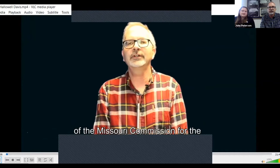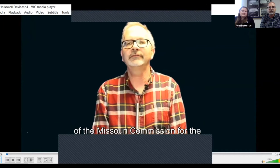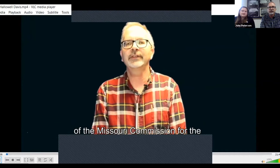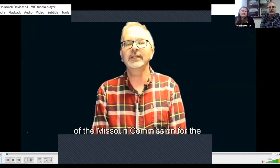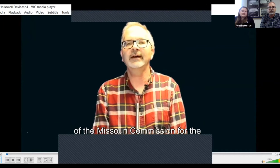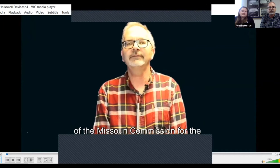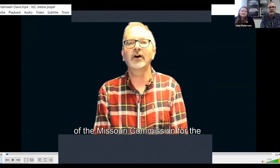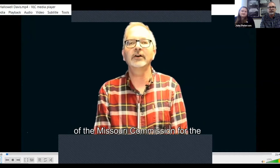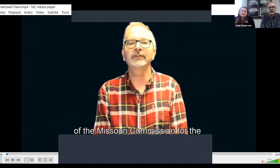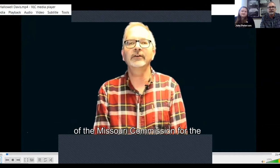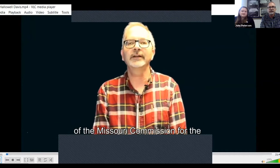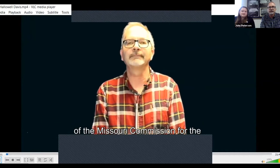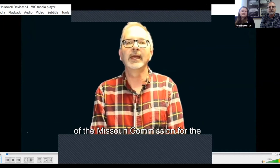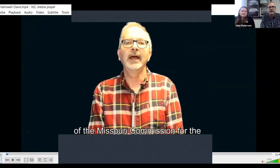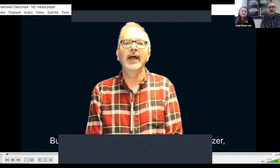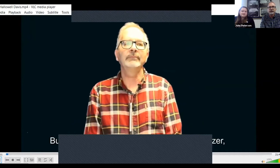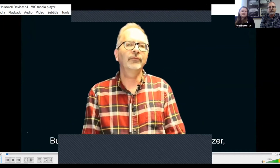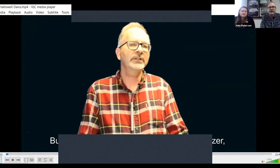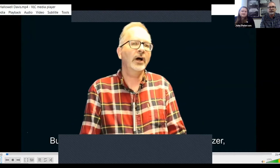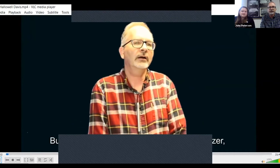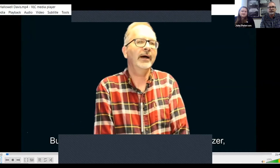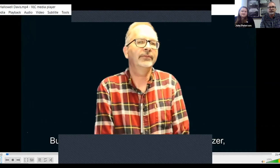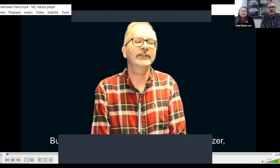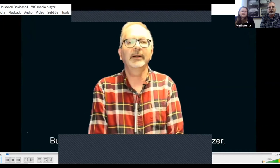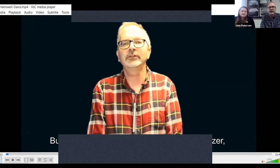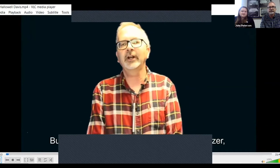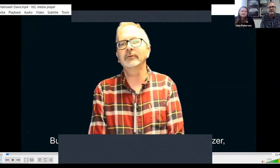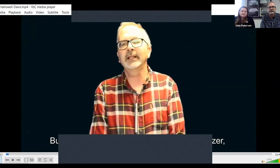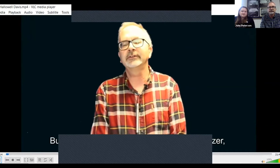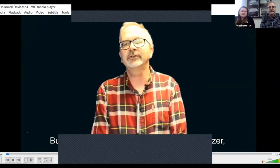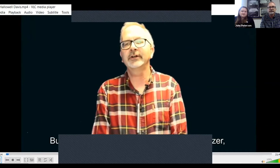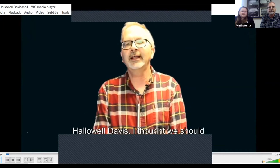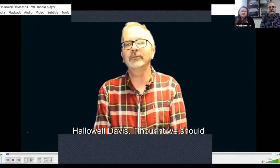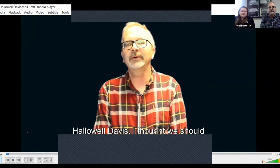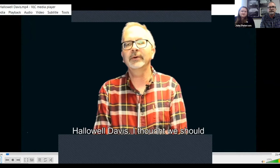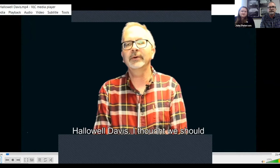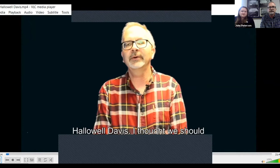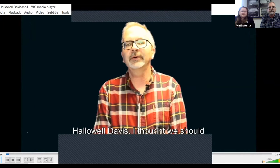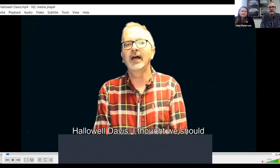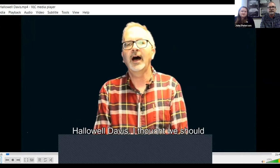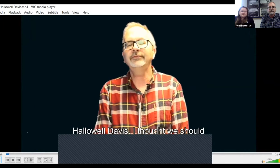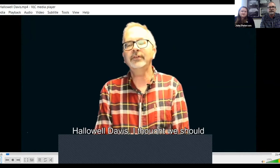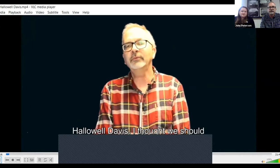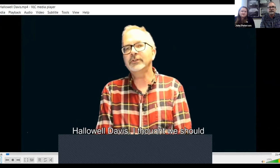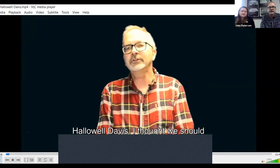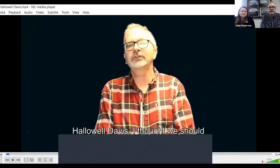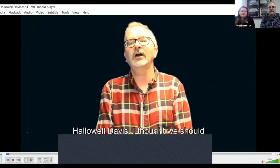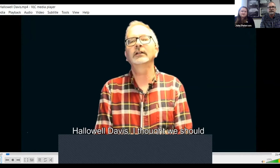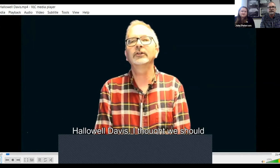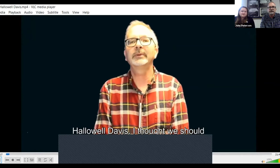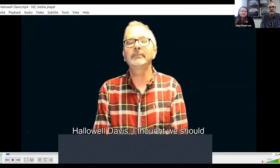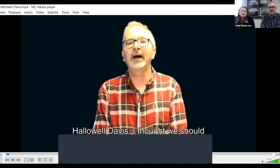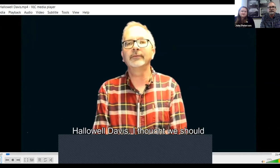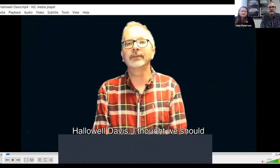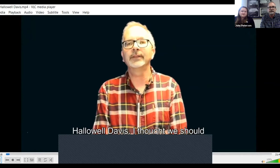Commission for the Deaf and Hard of Hearing. And before we talk about this month's trailblazer, Hallowell Davis, I thought we should just